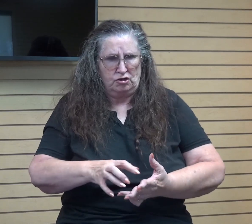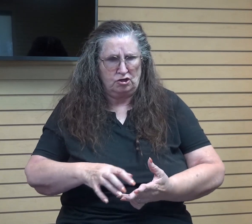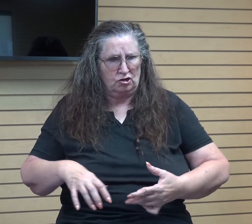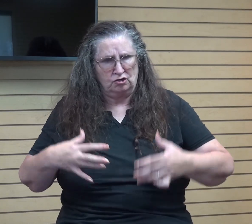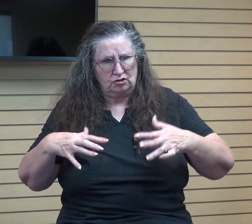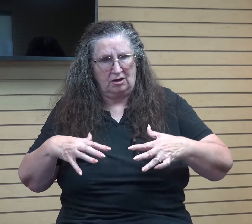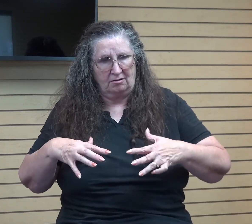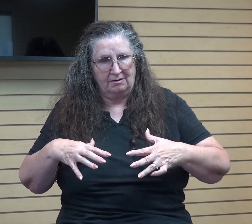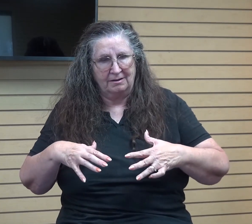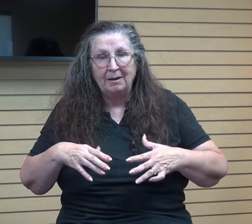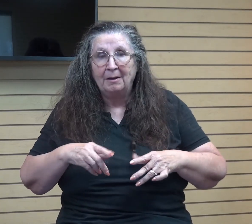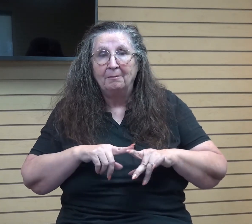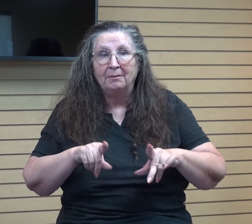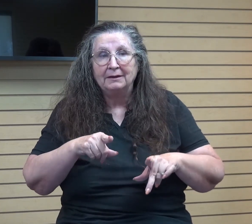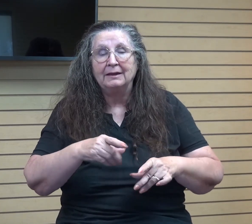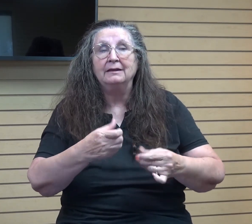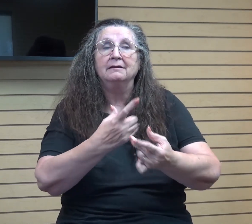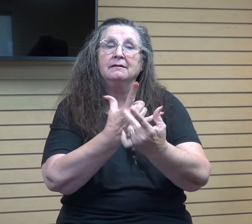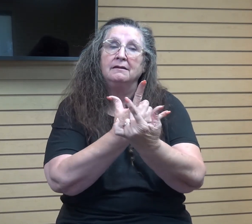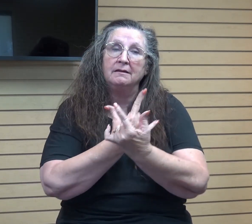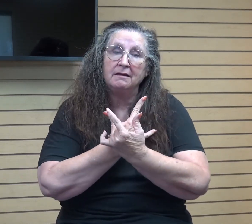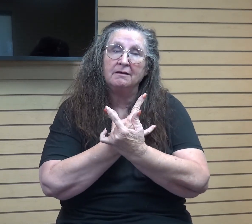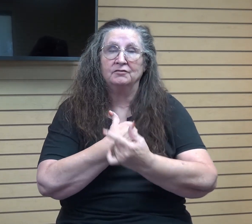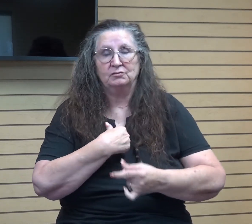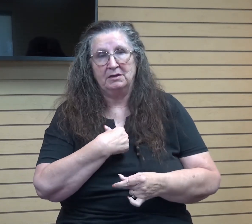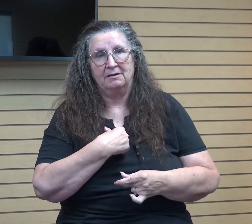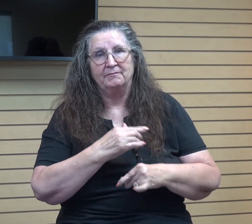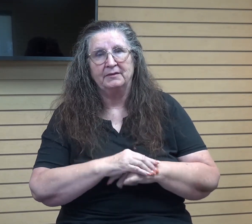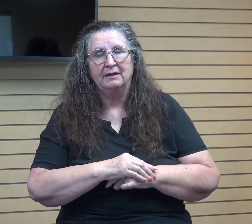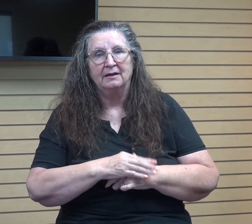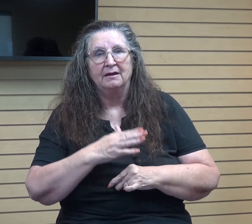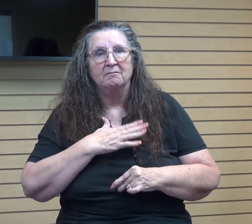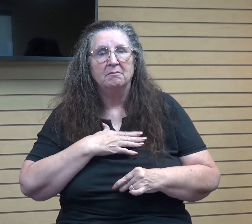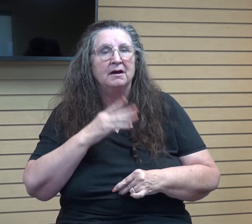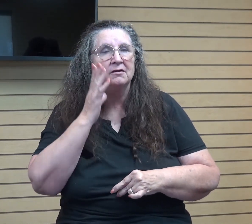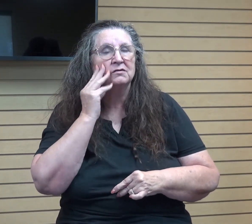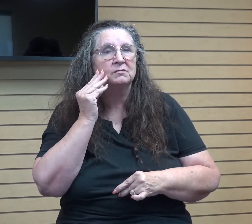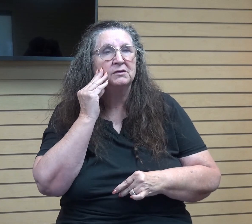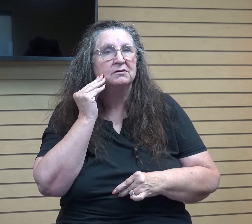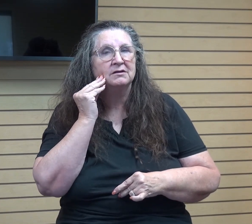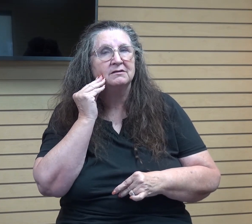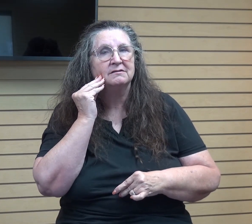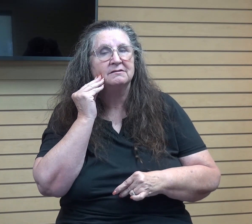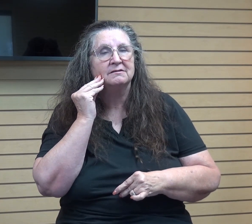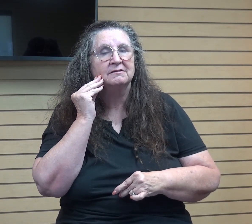actually loves me. And that experience was made and fully